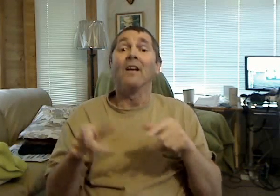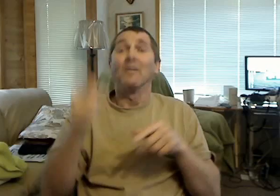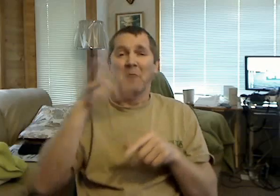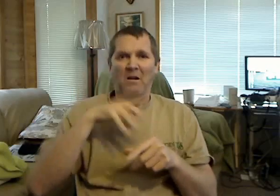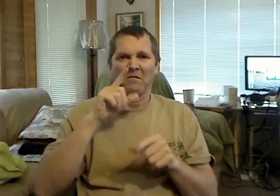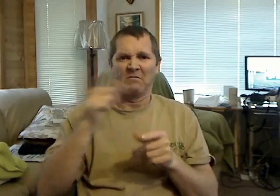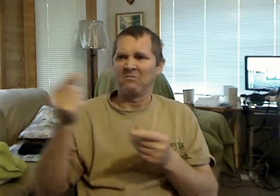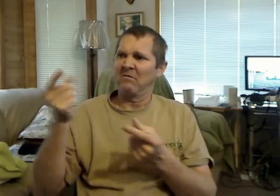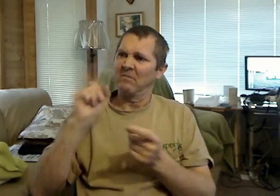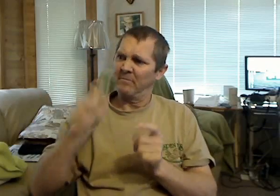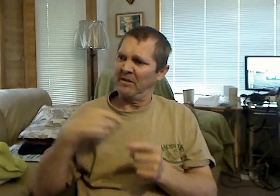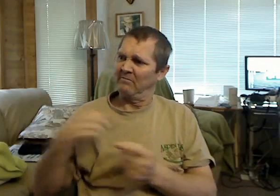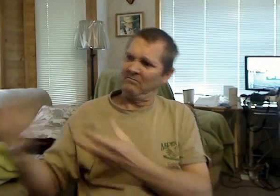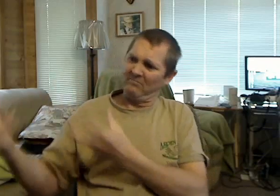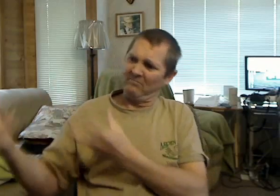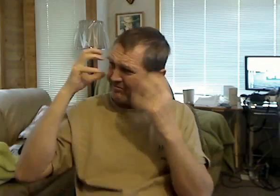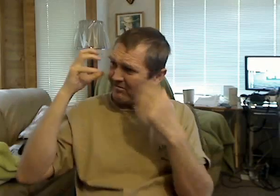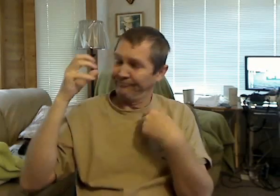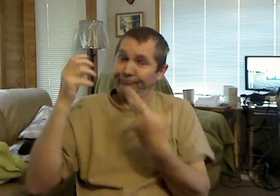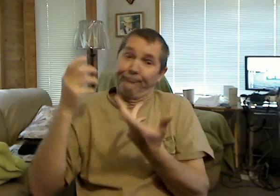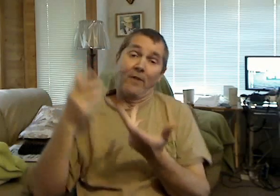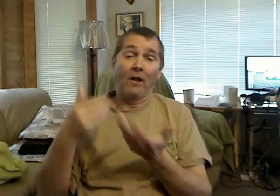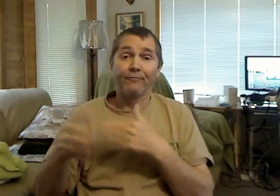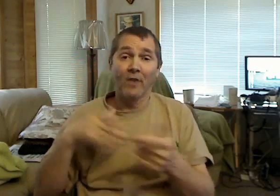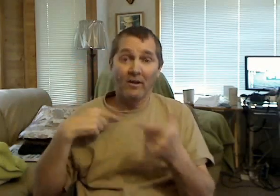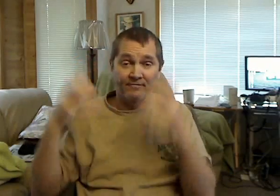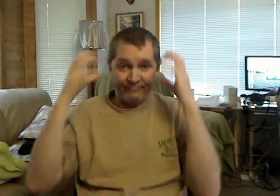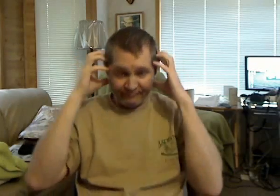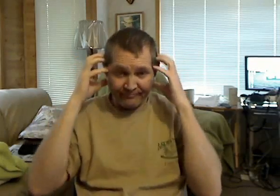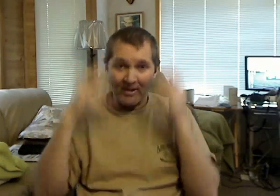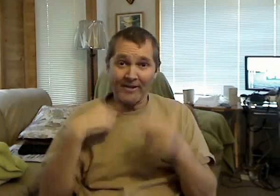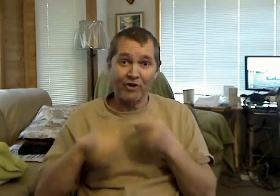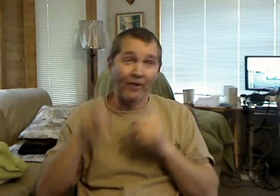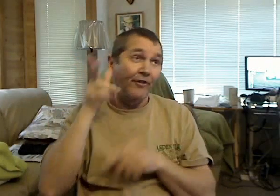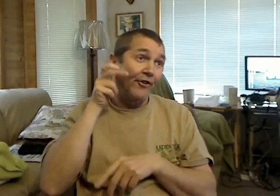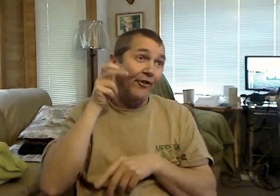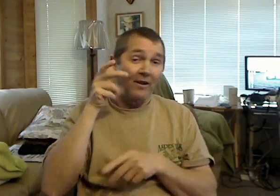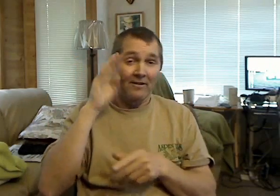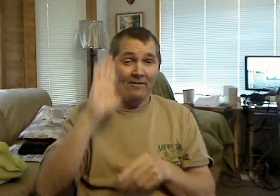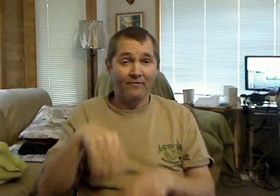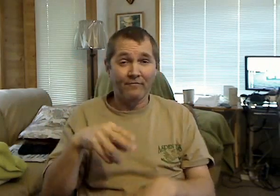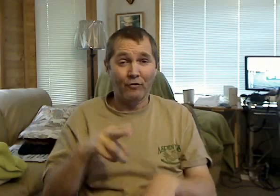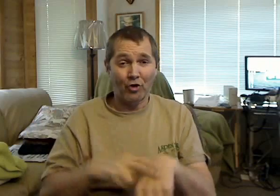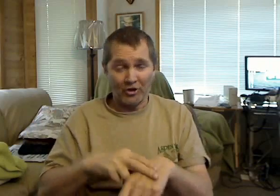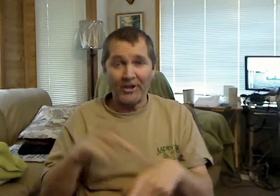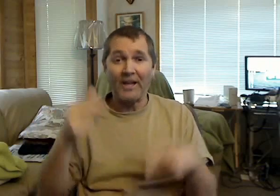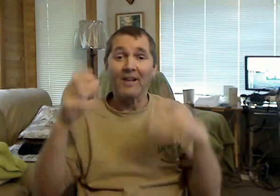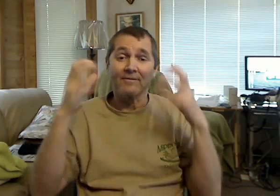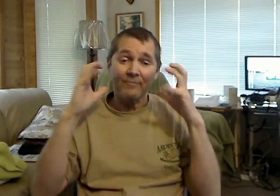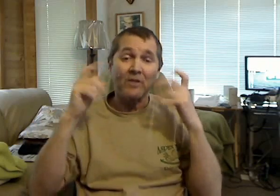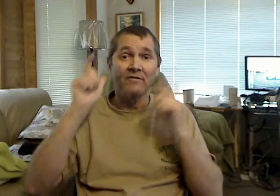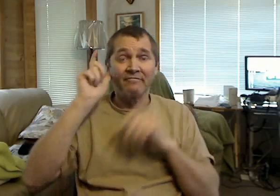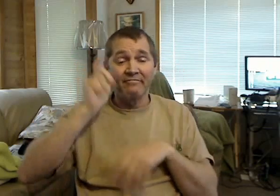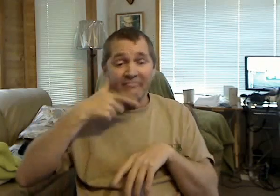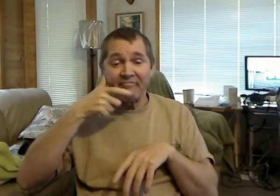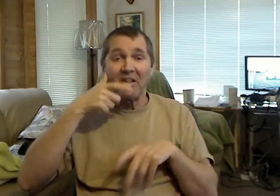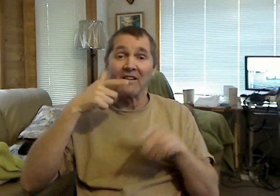killer-like symptoms, fever, muscle, or joint pain, and headache. Ask your doctor about Reclast or call 1-866-51-RECLAST.